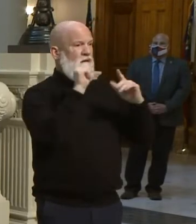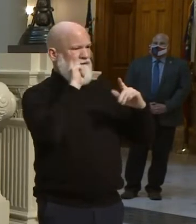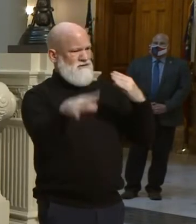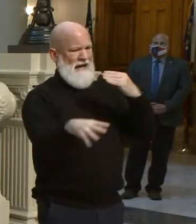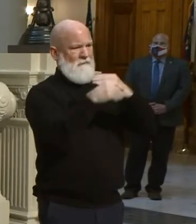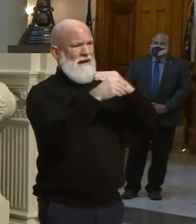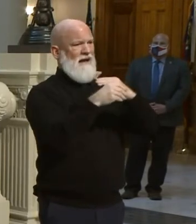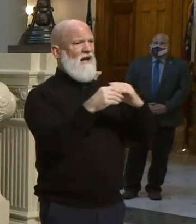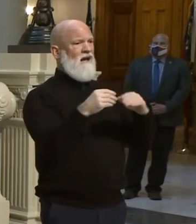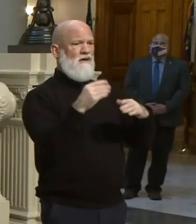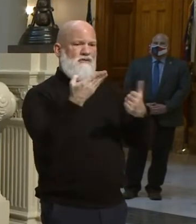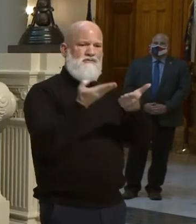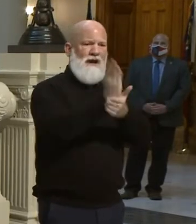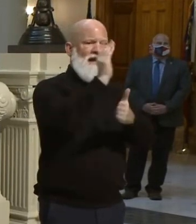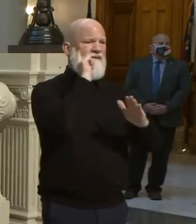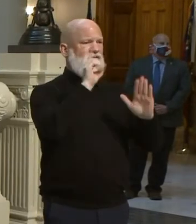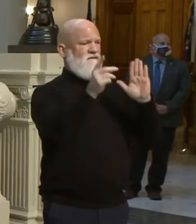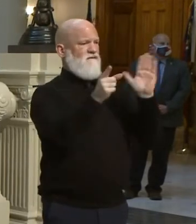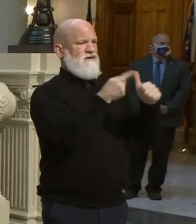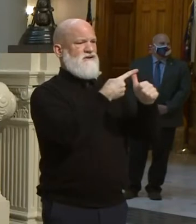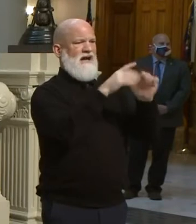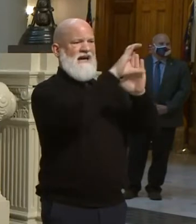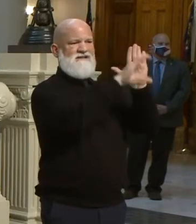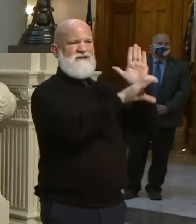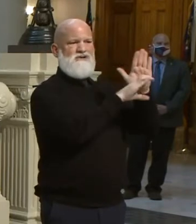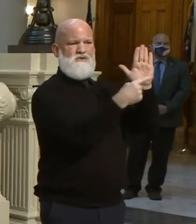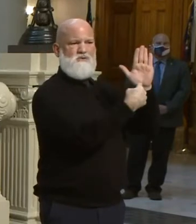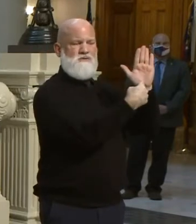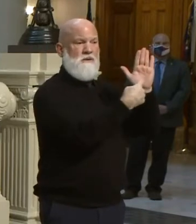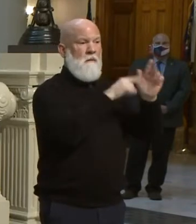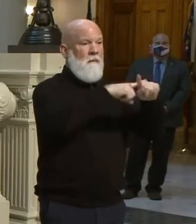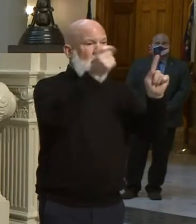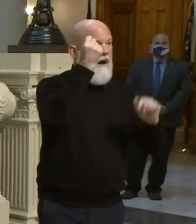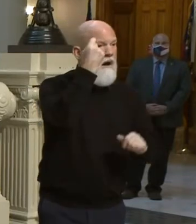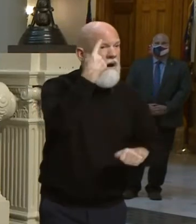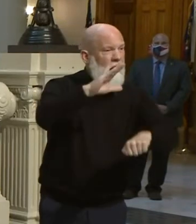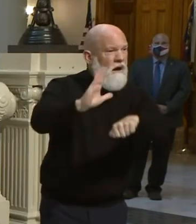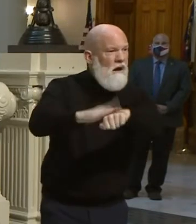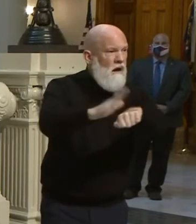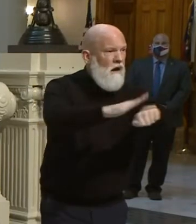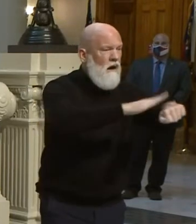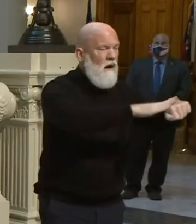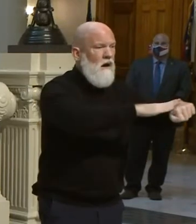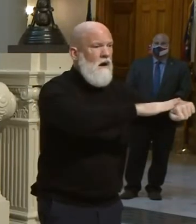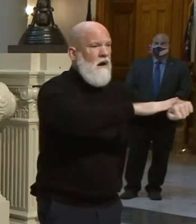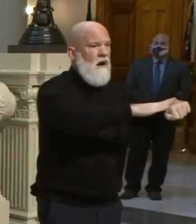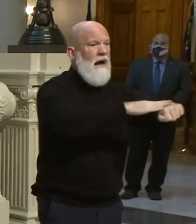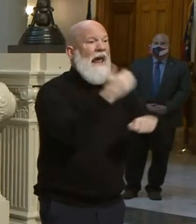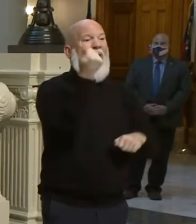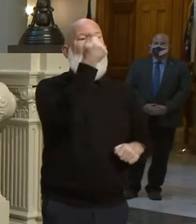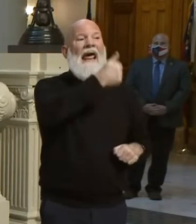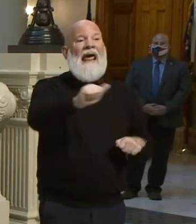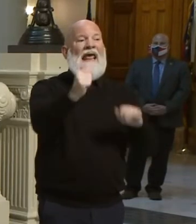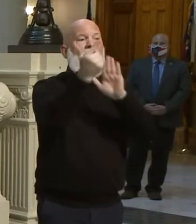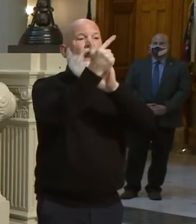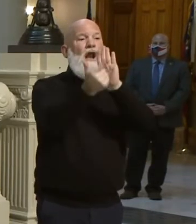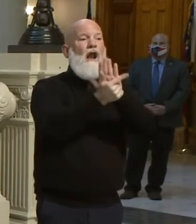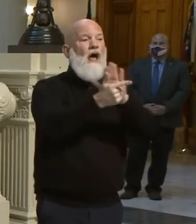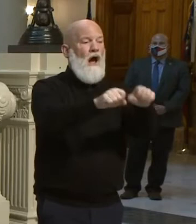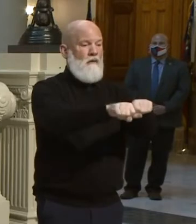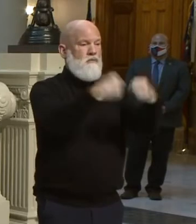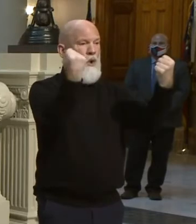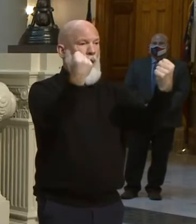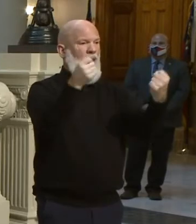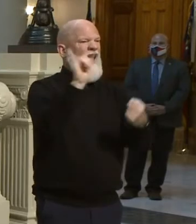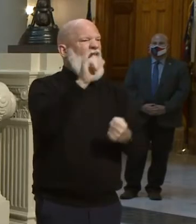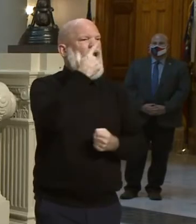would like in a safe manner. But let me be clear, lawbreaking like we saw last week will not be tolerated here,